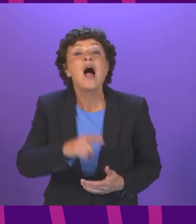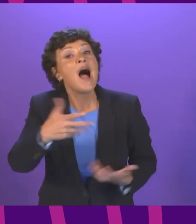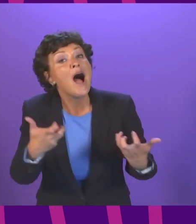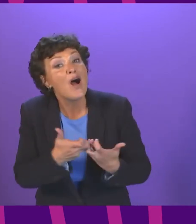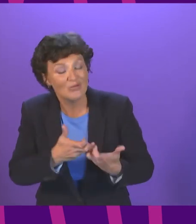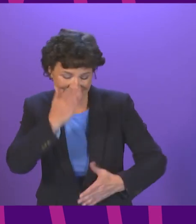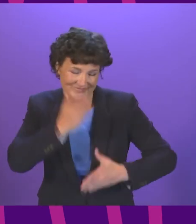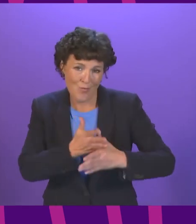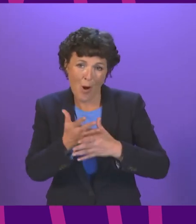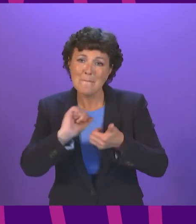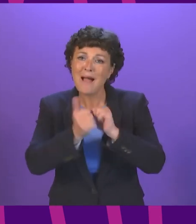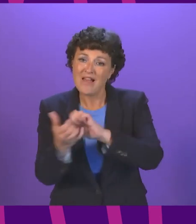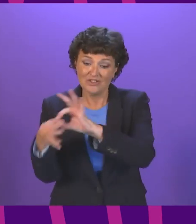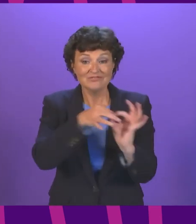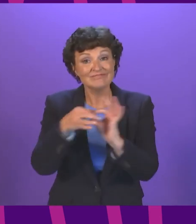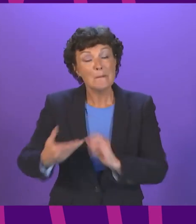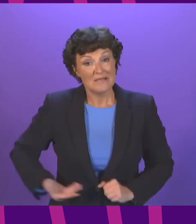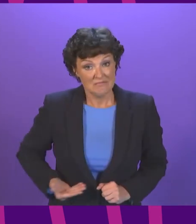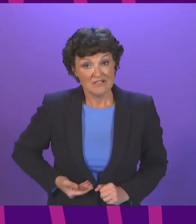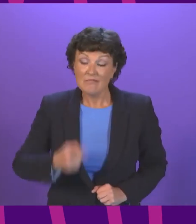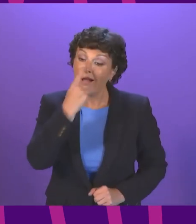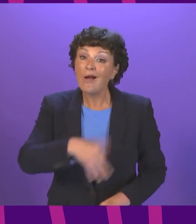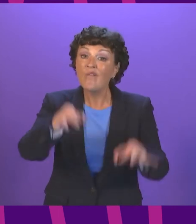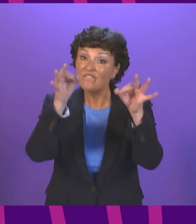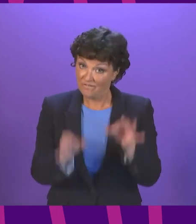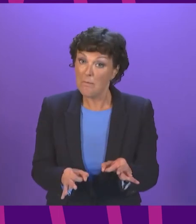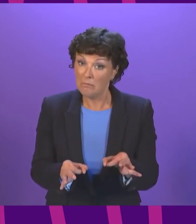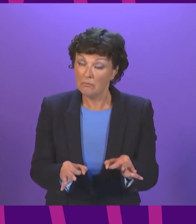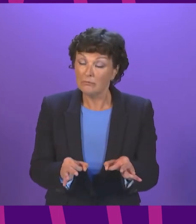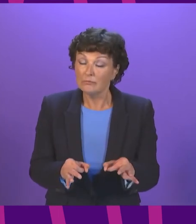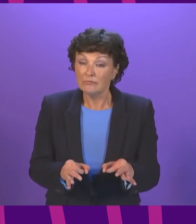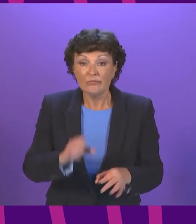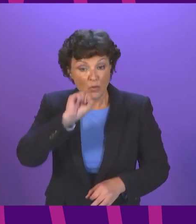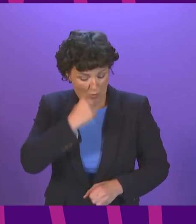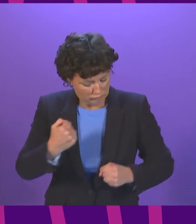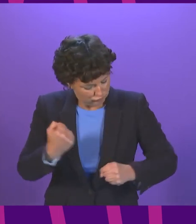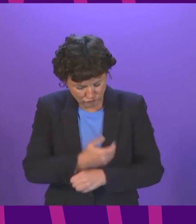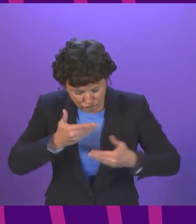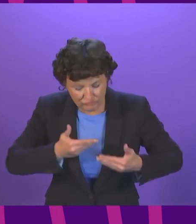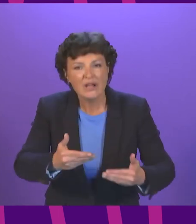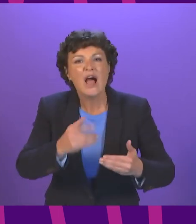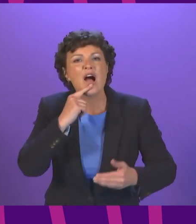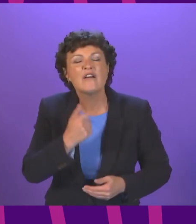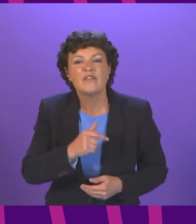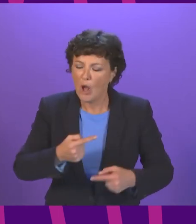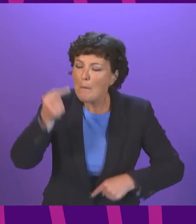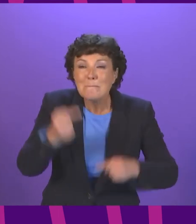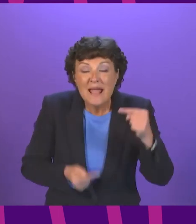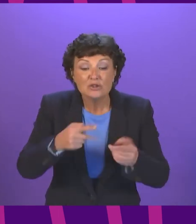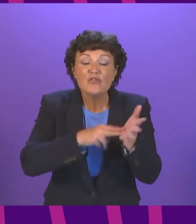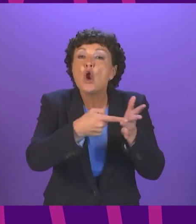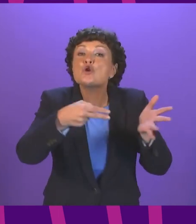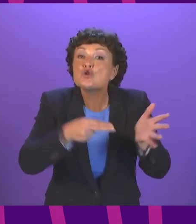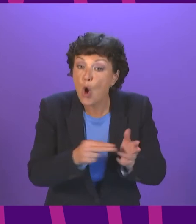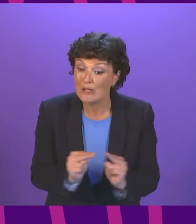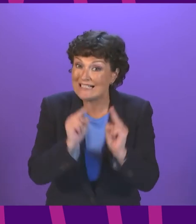partnership with business I can confirm that we will continue to deliver the most competitive non-domestic rates framework anywhere